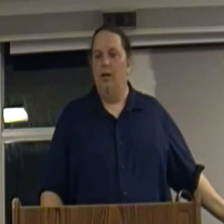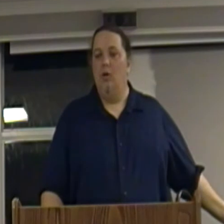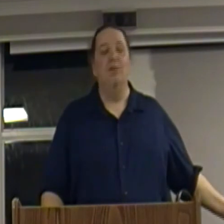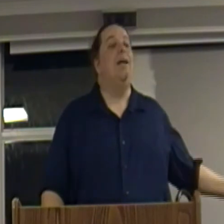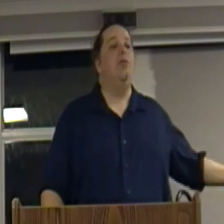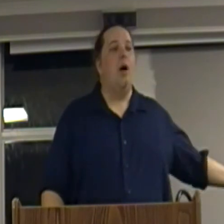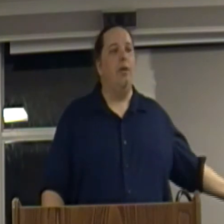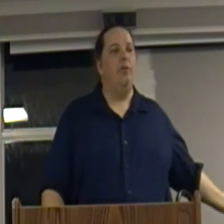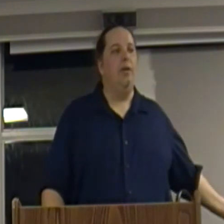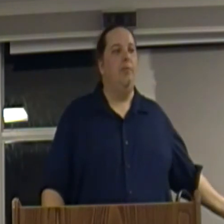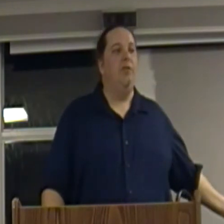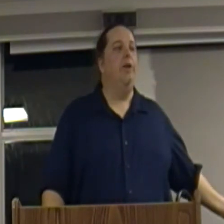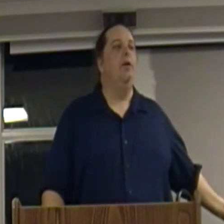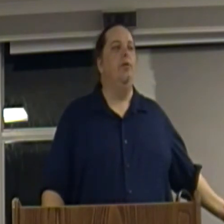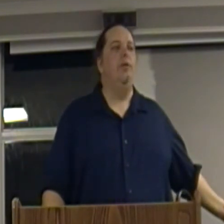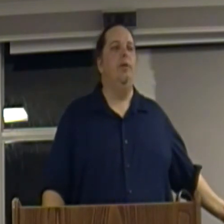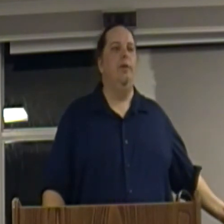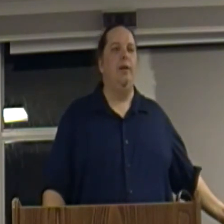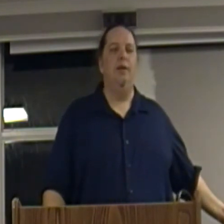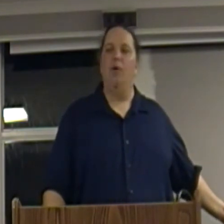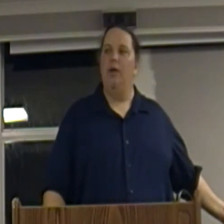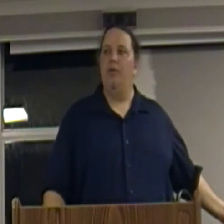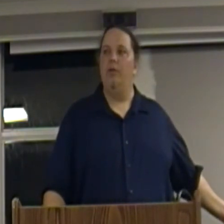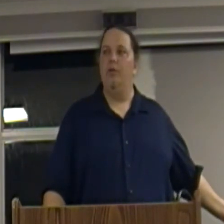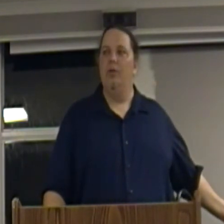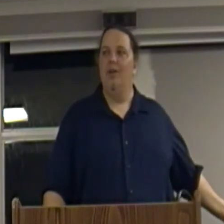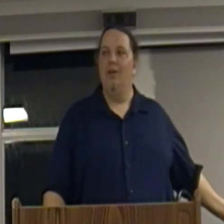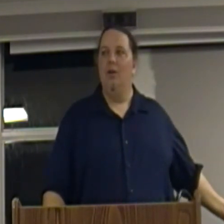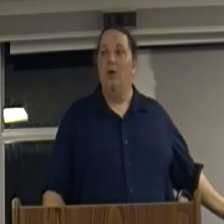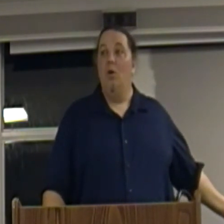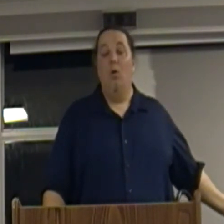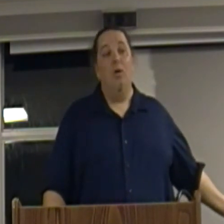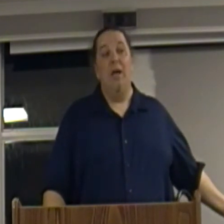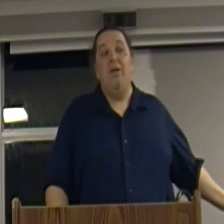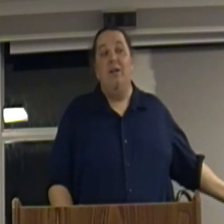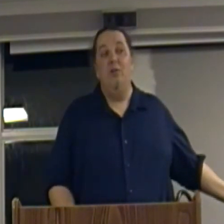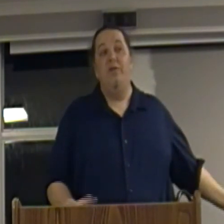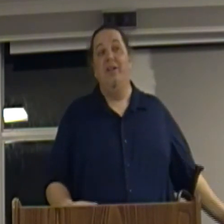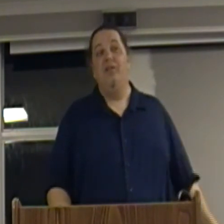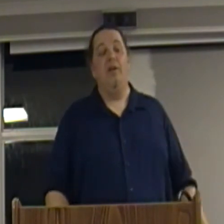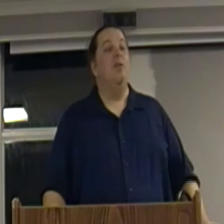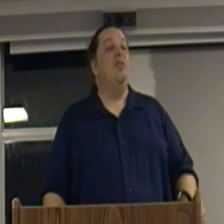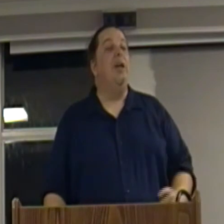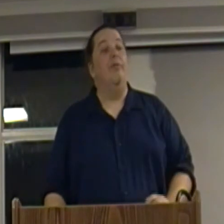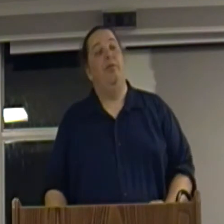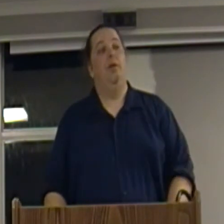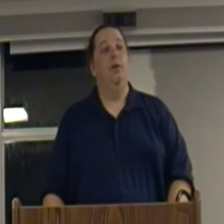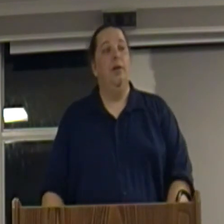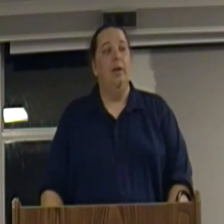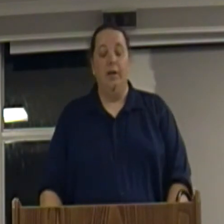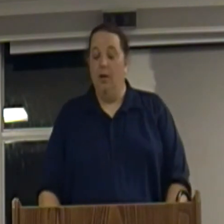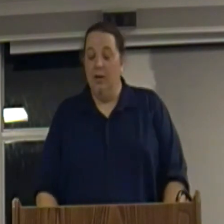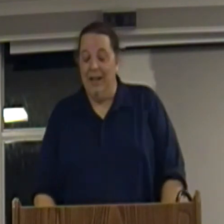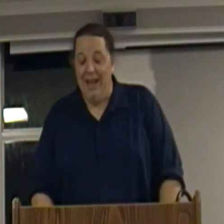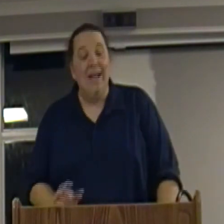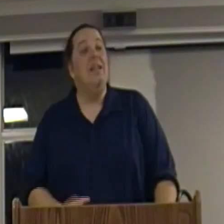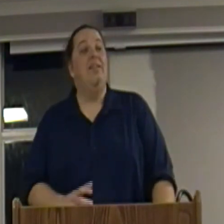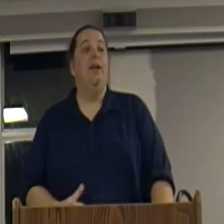or less costly materials than the process or maybe I'll do things that aren't safe, you know, anything,